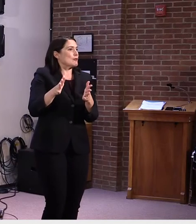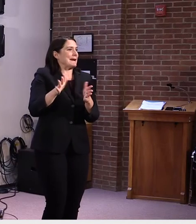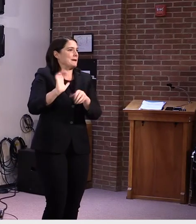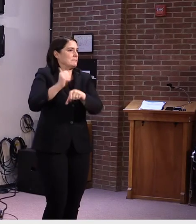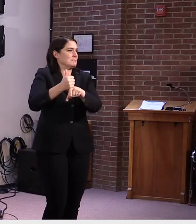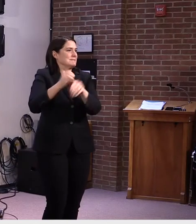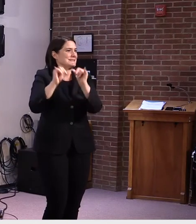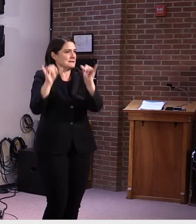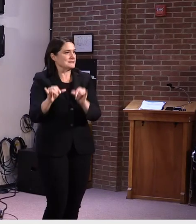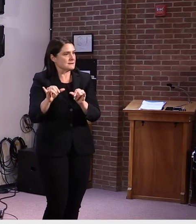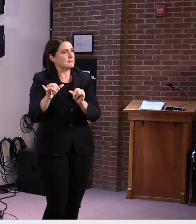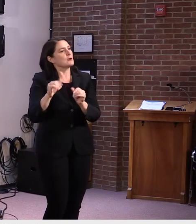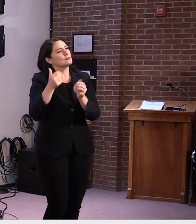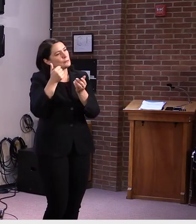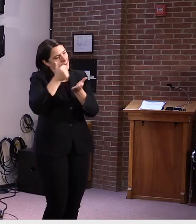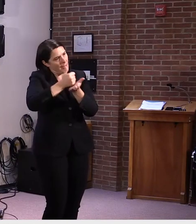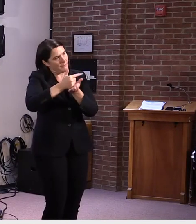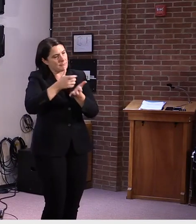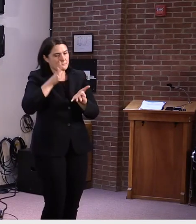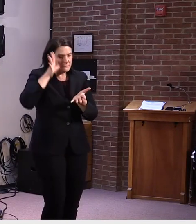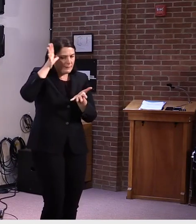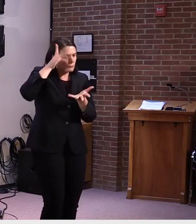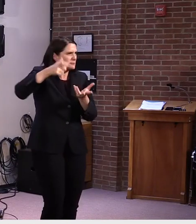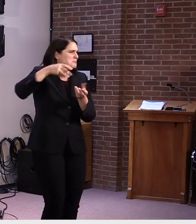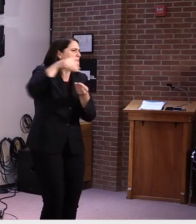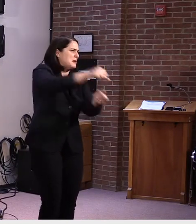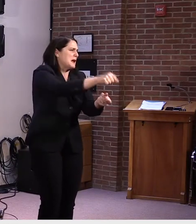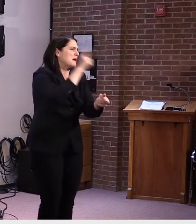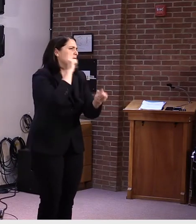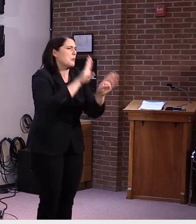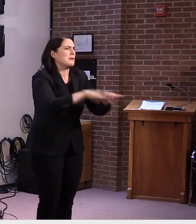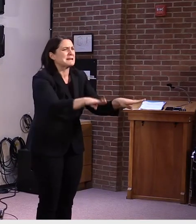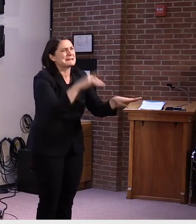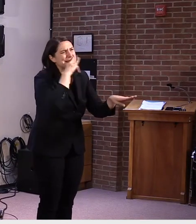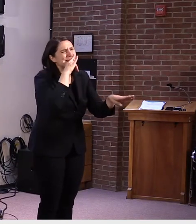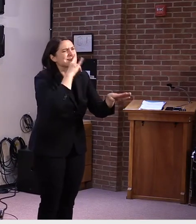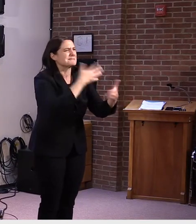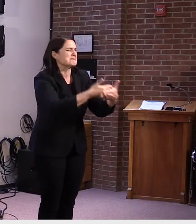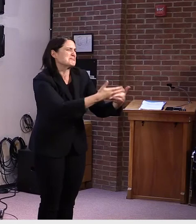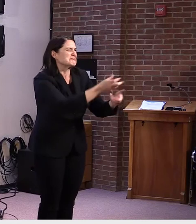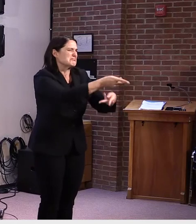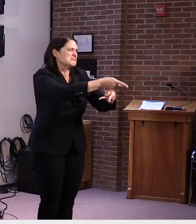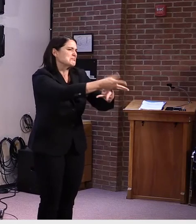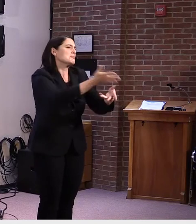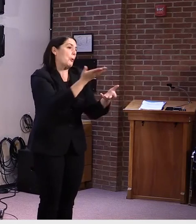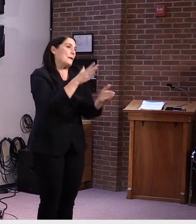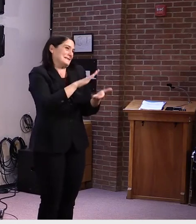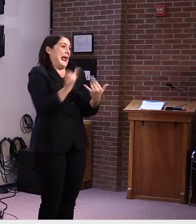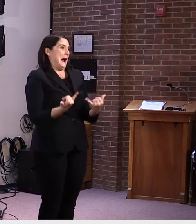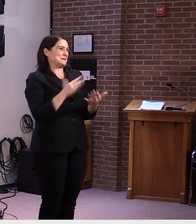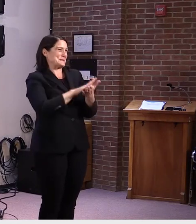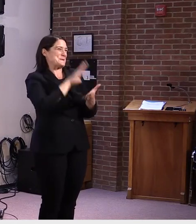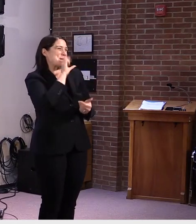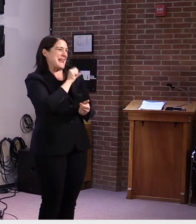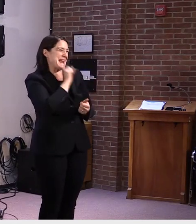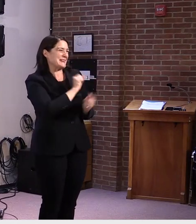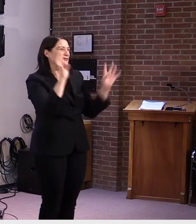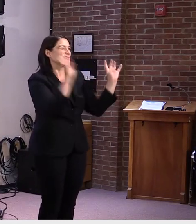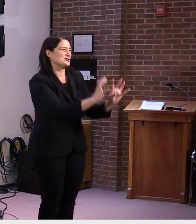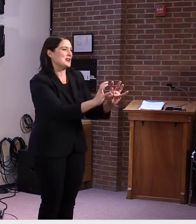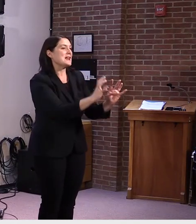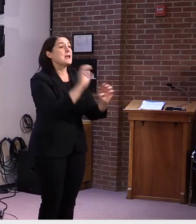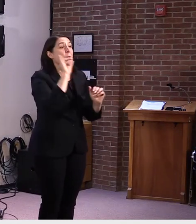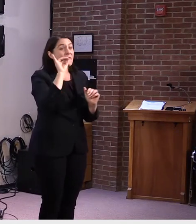to programs in support of their child care needs. And it's, it's a sliding scale need based upon your needs. So,